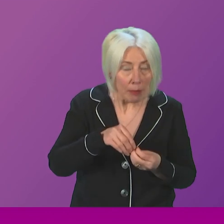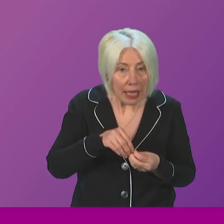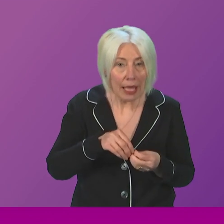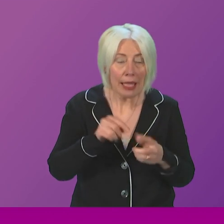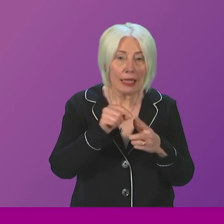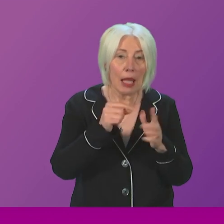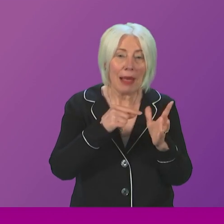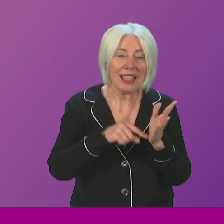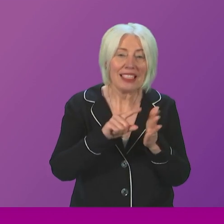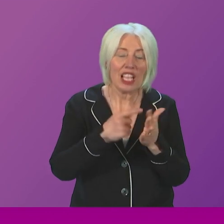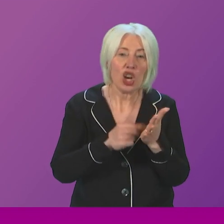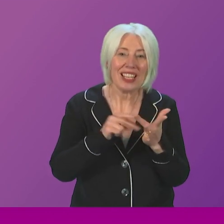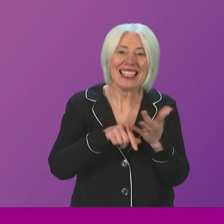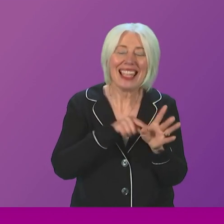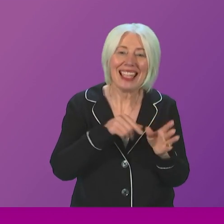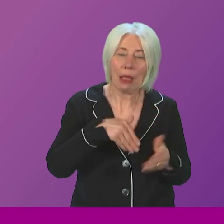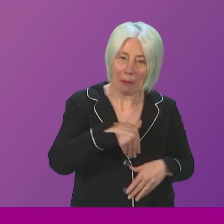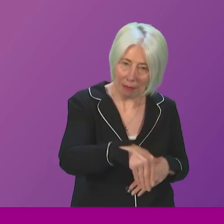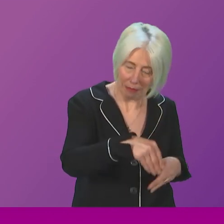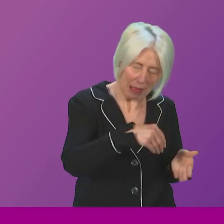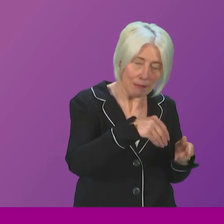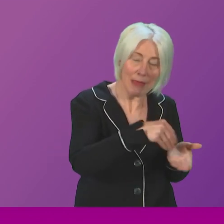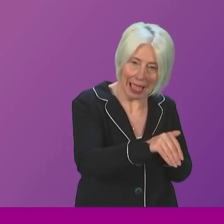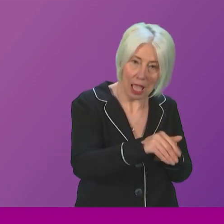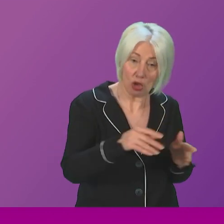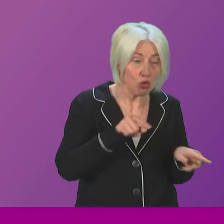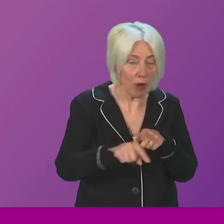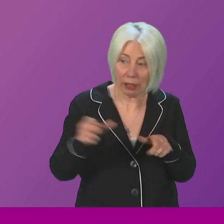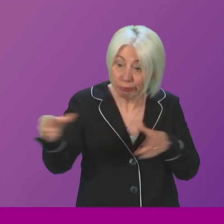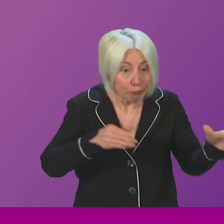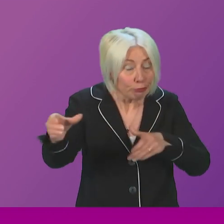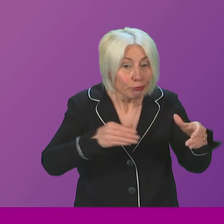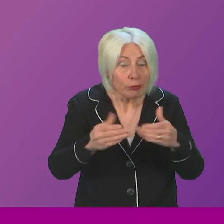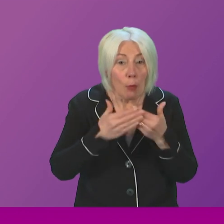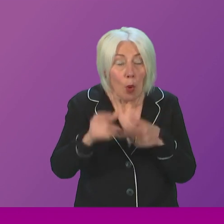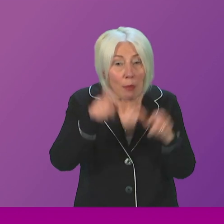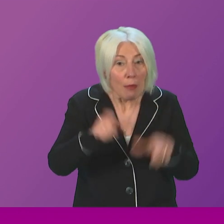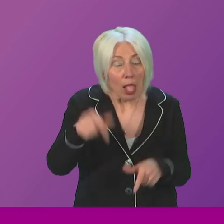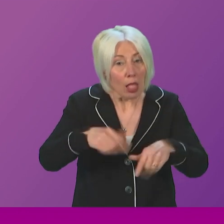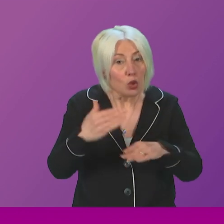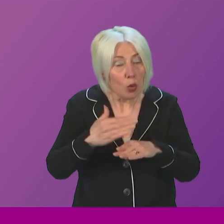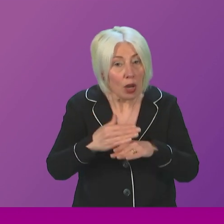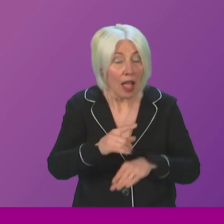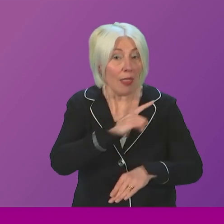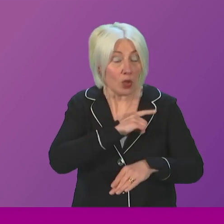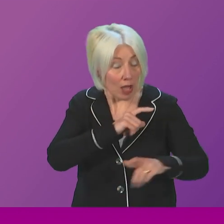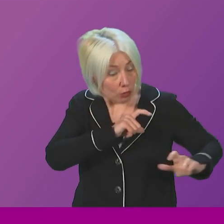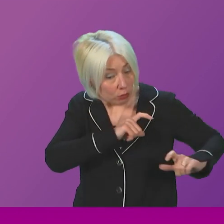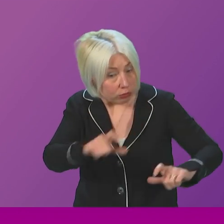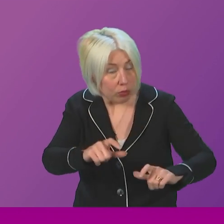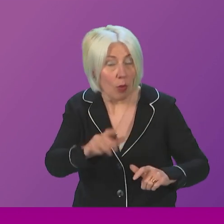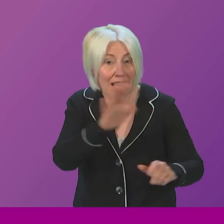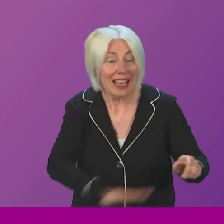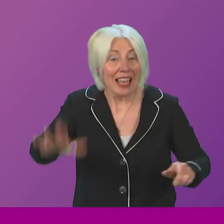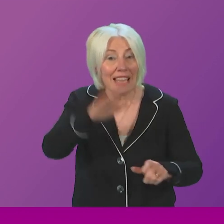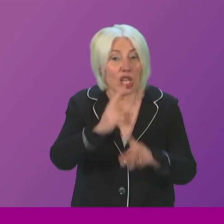paternity pay to assist with recruitment in the sector. But that is exactly why we want to make continued progress with the National Care